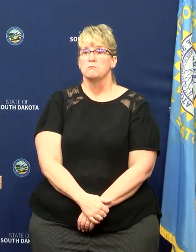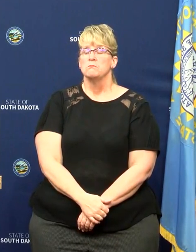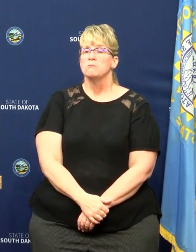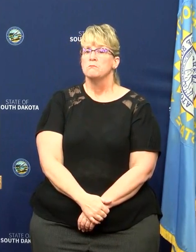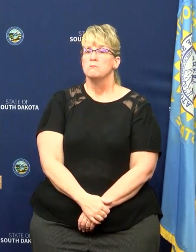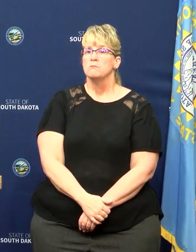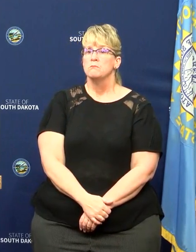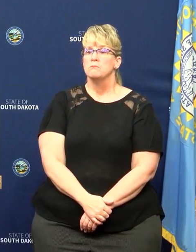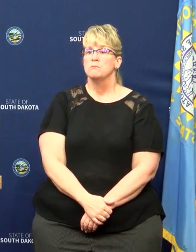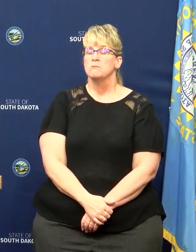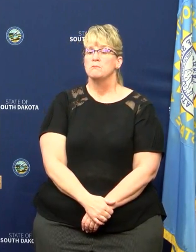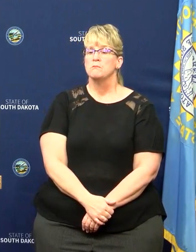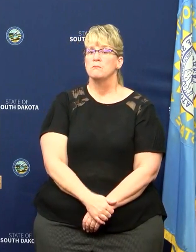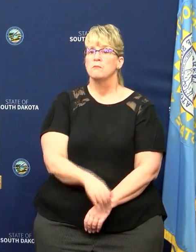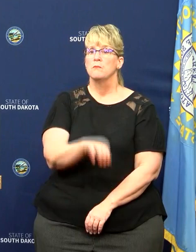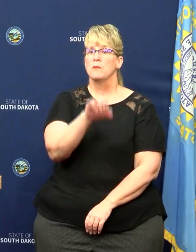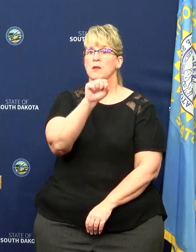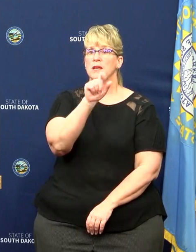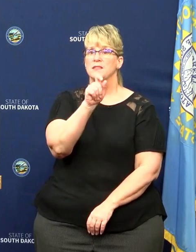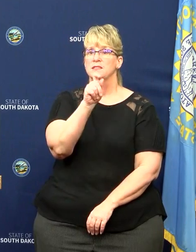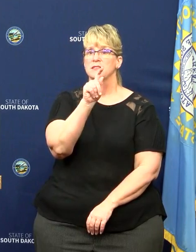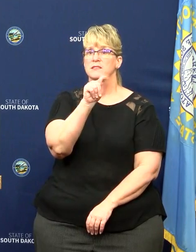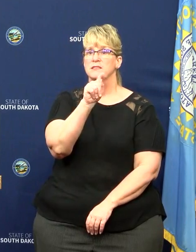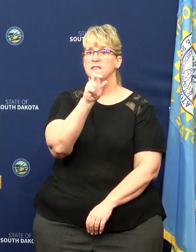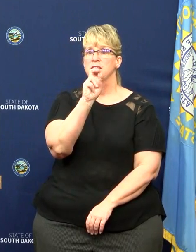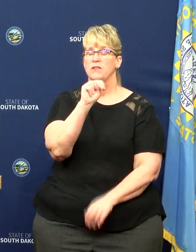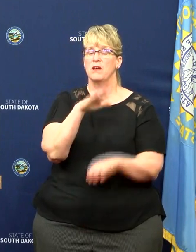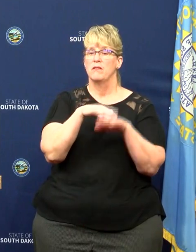This is Steven Gross, might you? Sure, go ahead Steven.